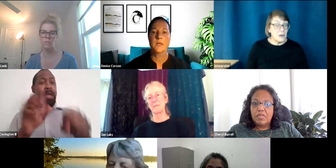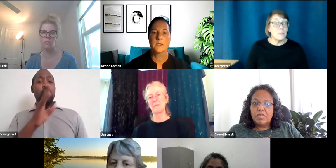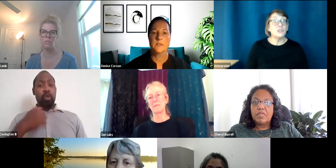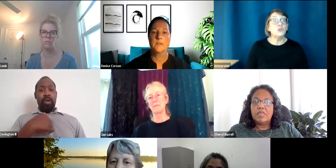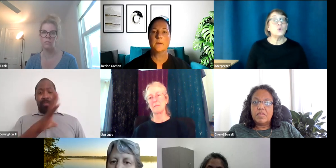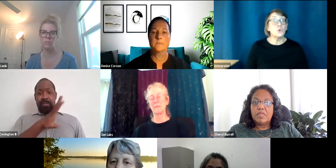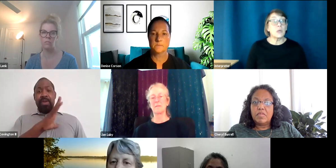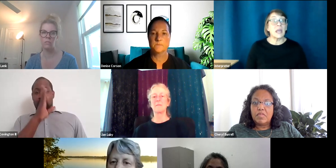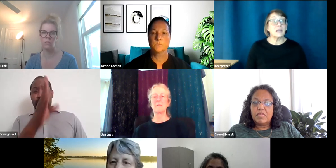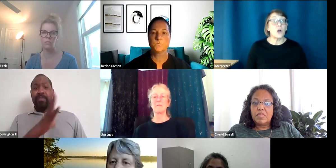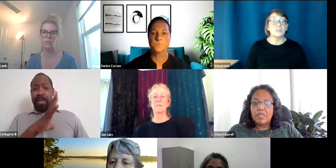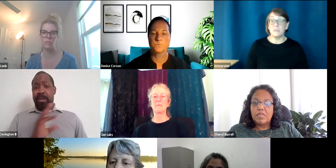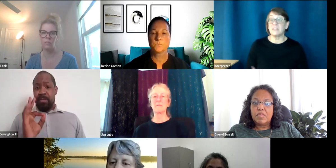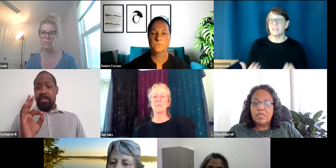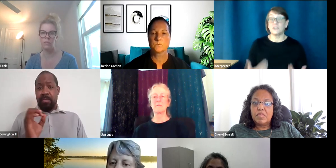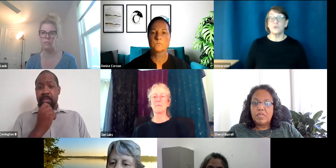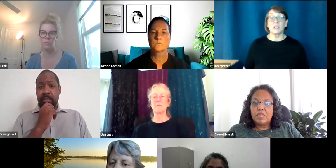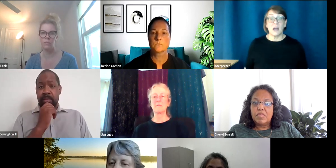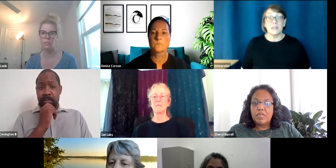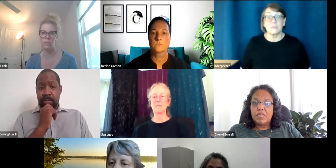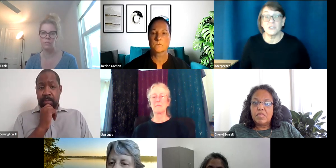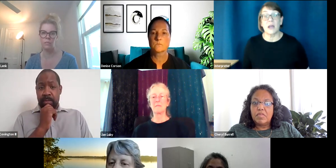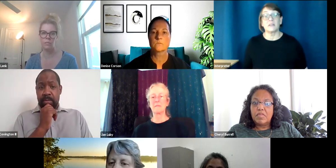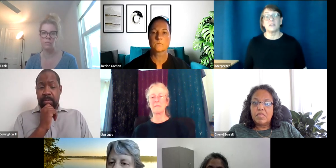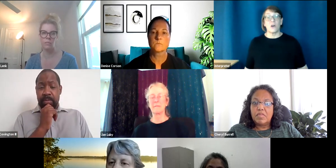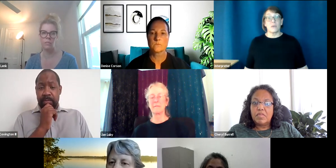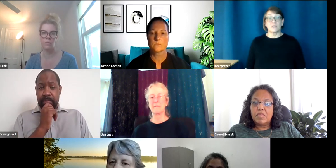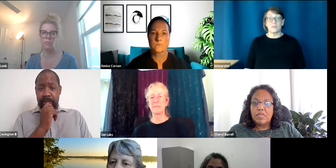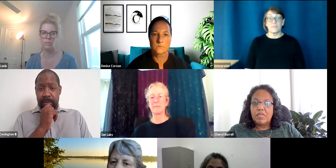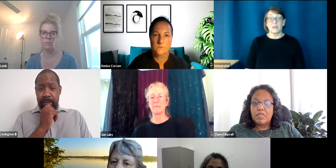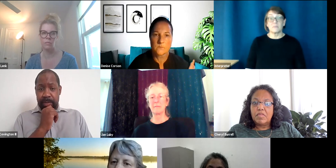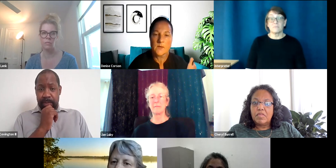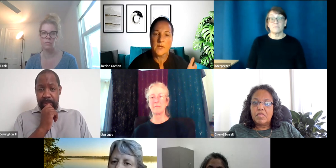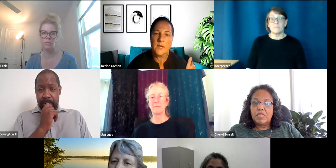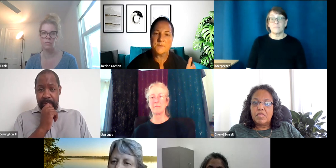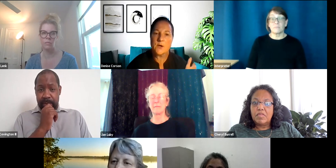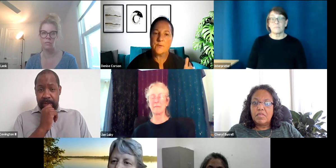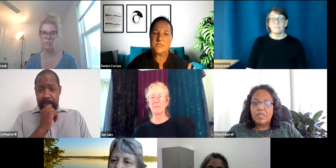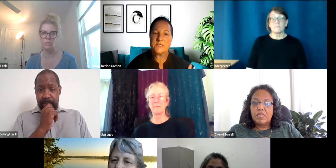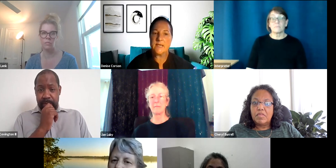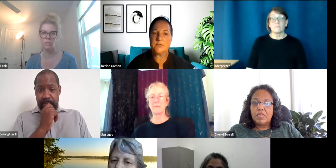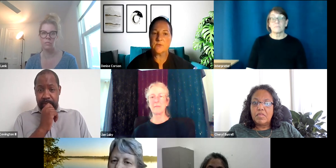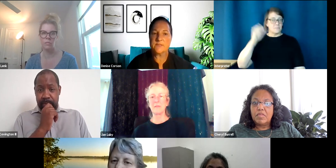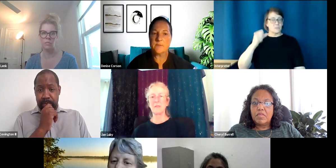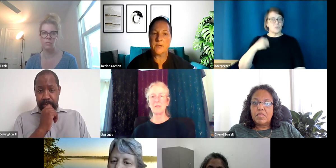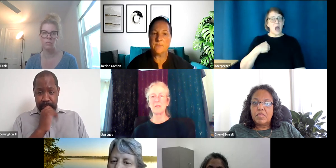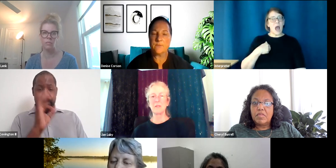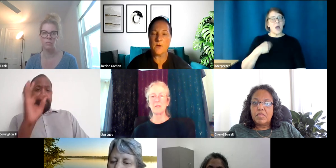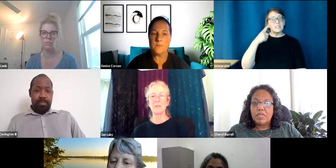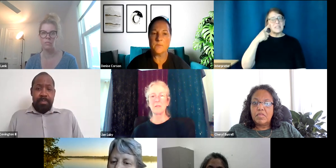But you can talk to me, Denise, you can contact me directly to talk about something. Yep. So I was just saying, so if somebody from